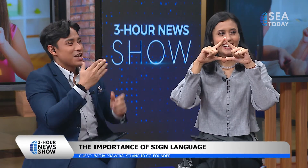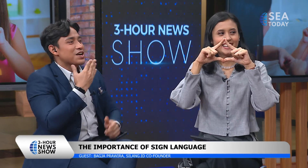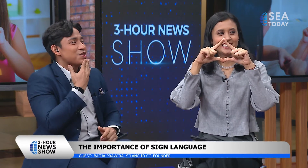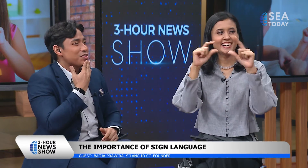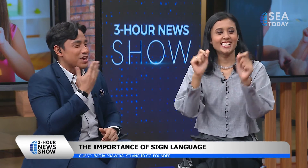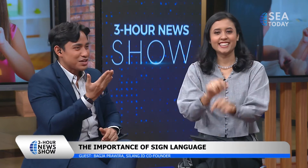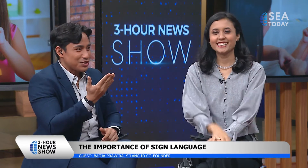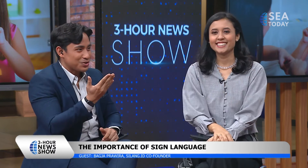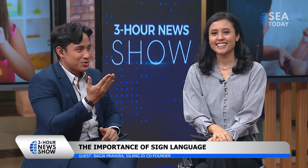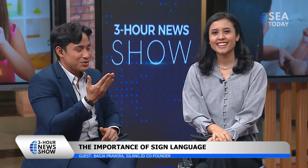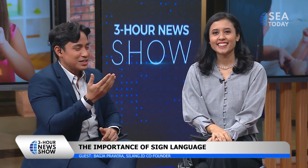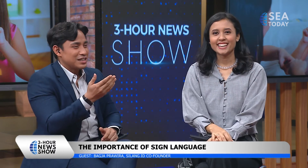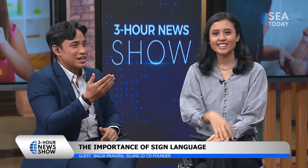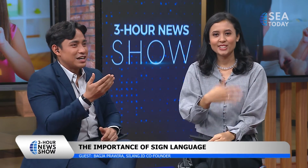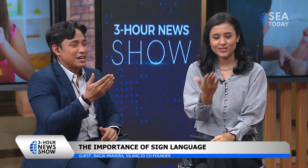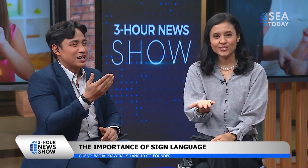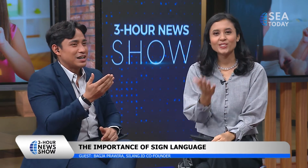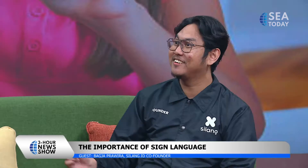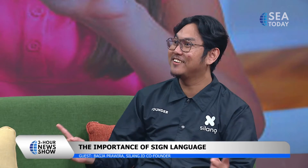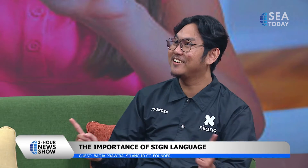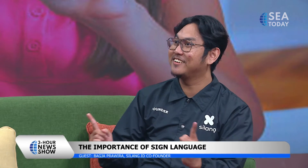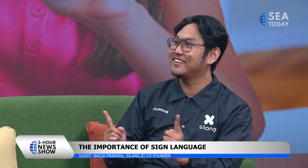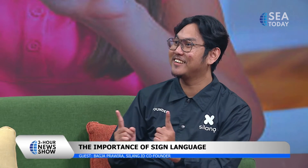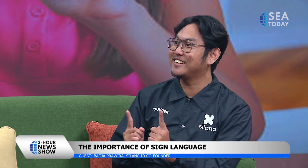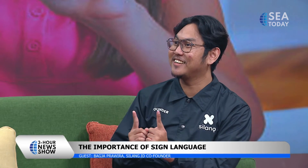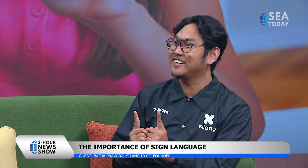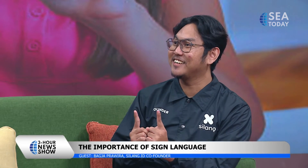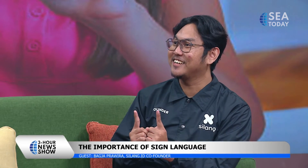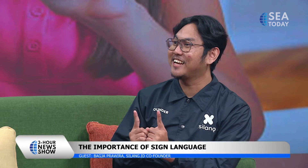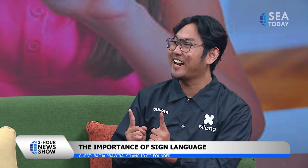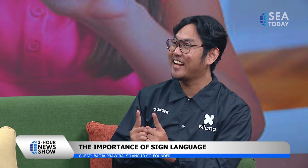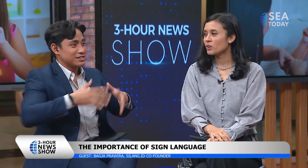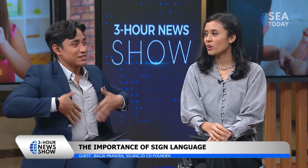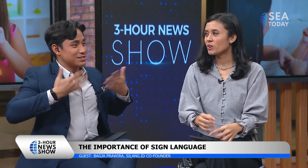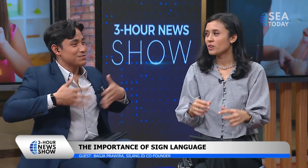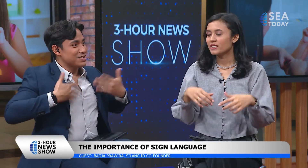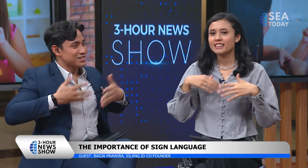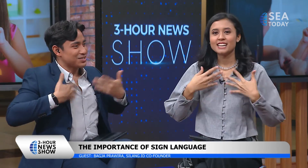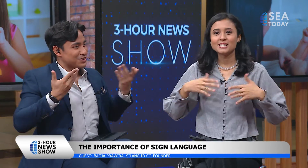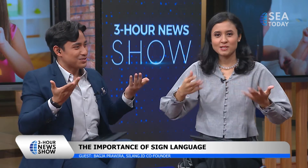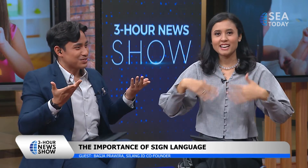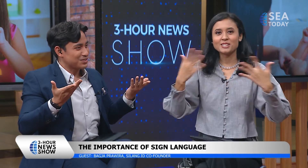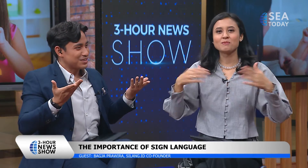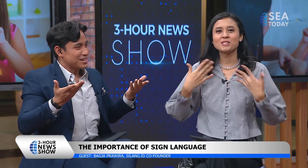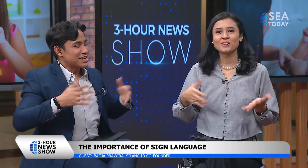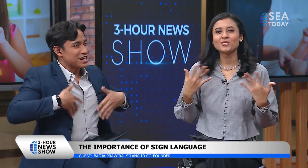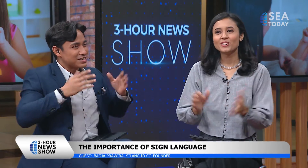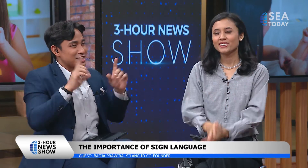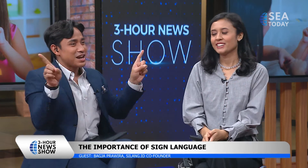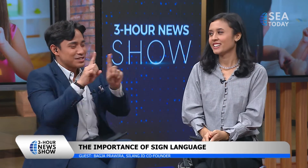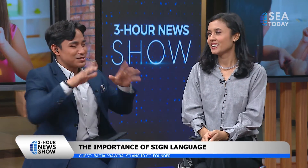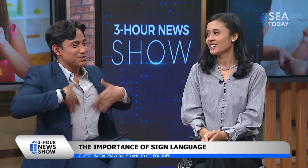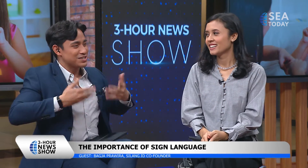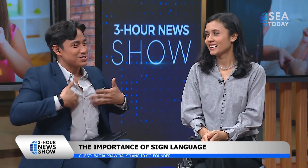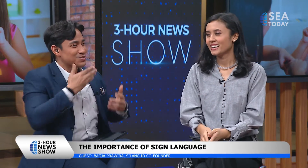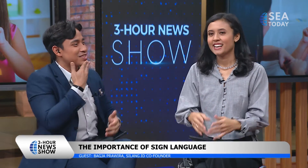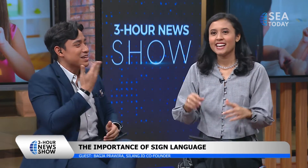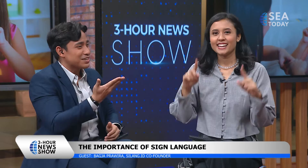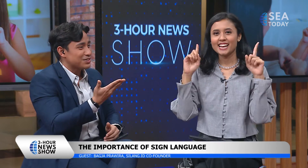thank you thank you uh and nice to meet you nice to meet you nice to meet you i